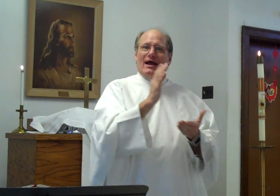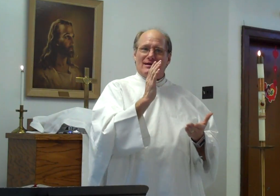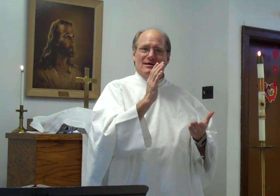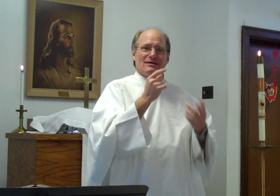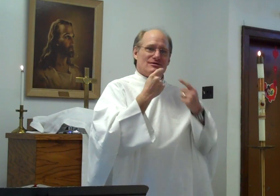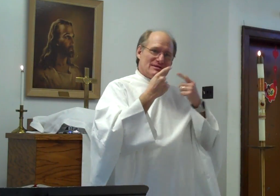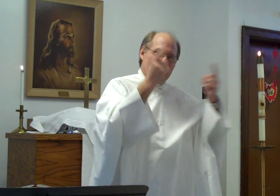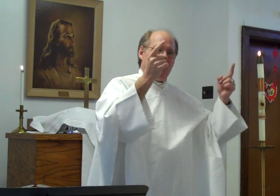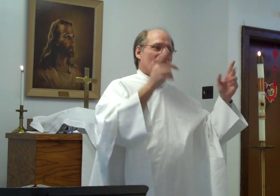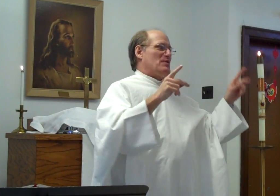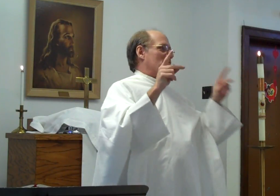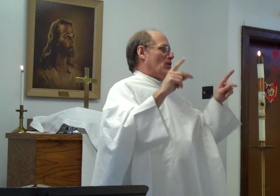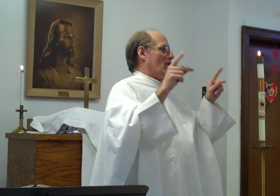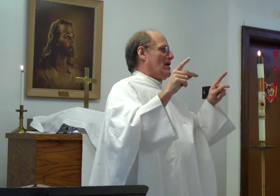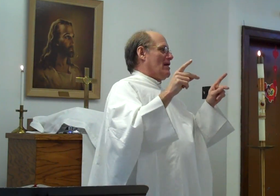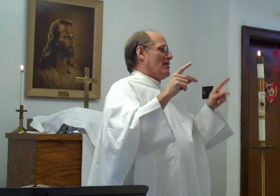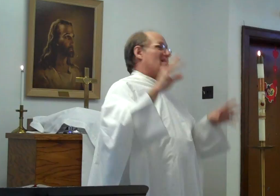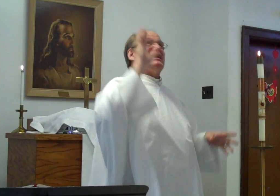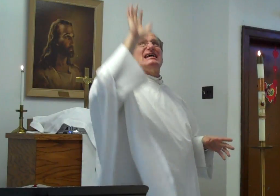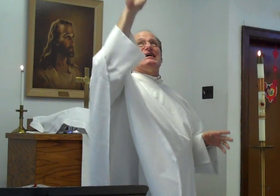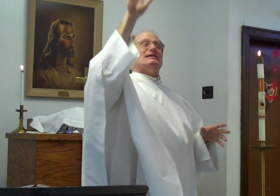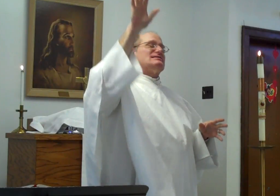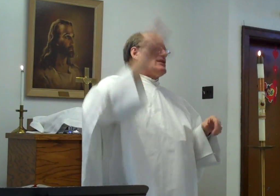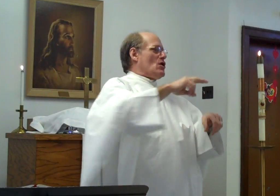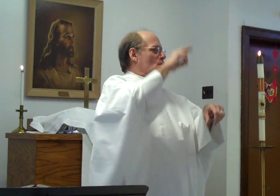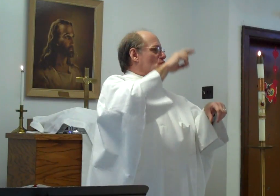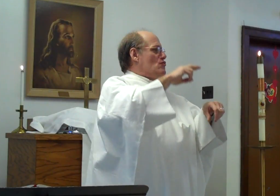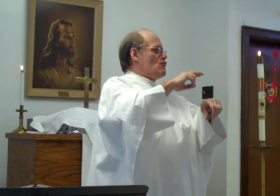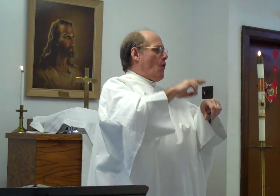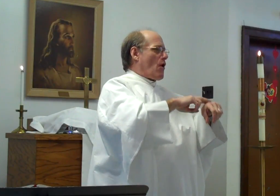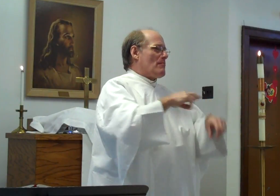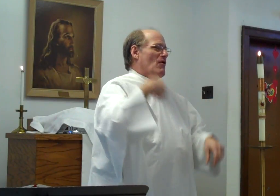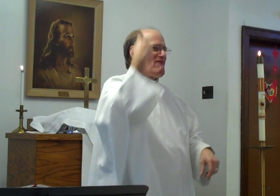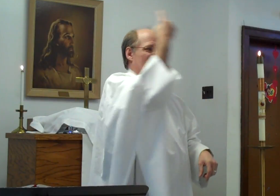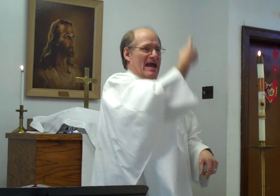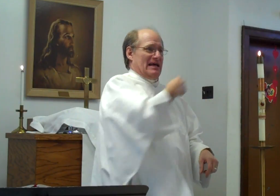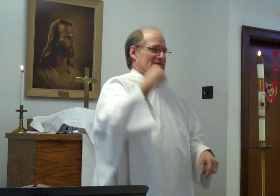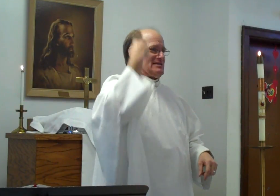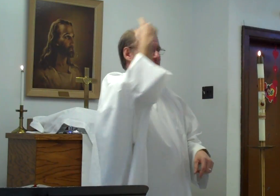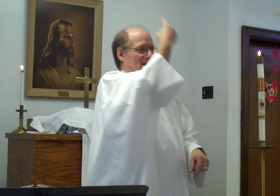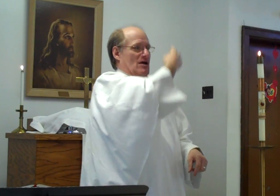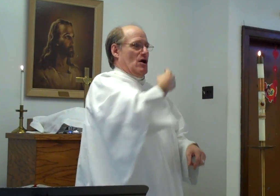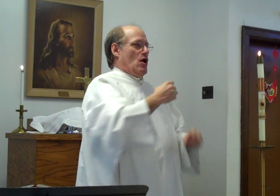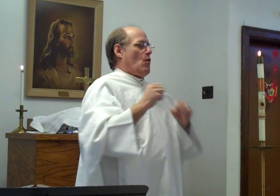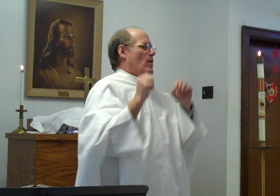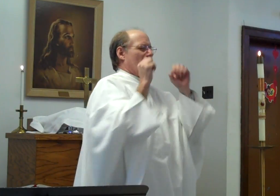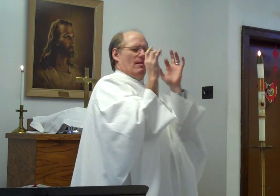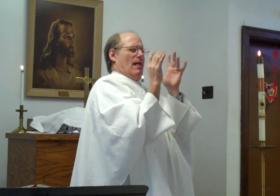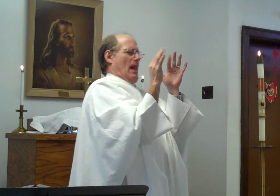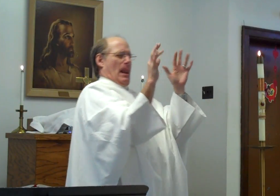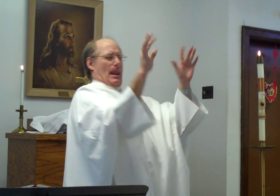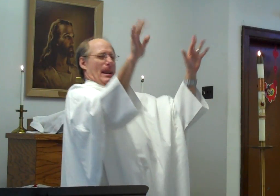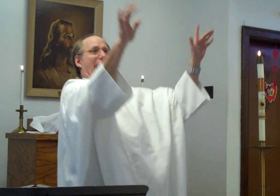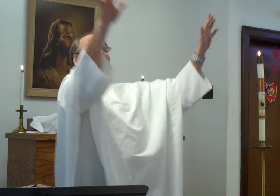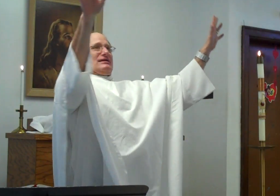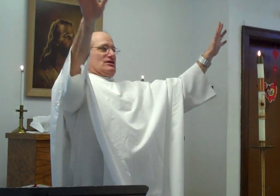right to tell the people that his normal face will light